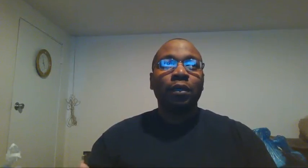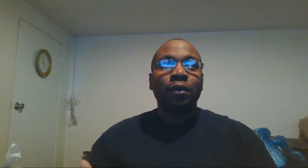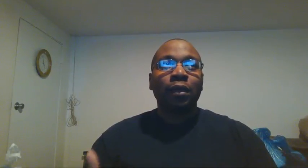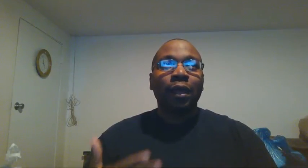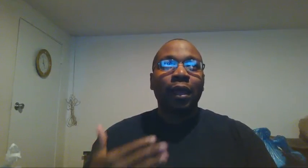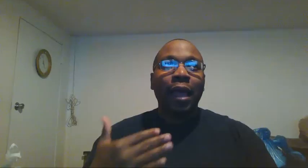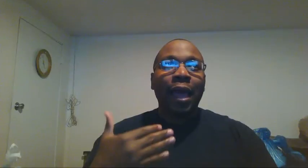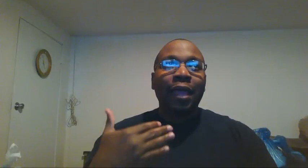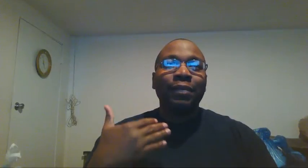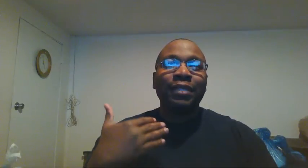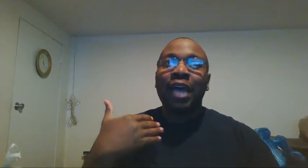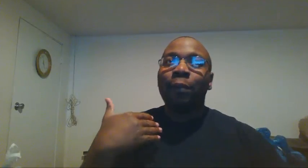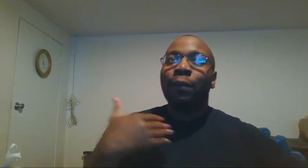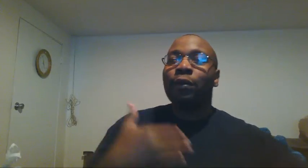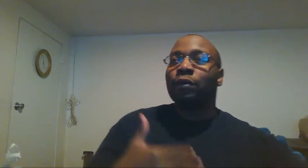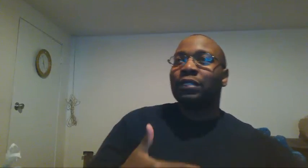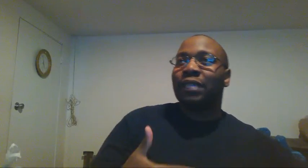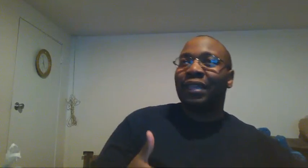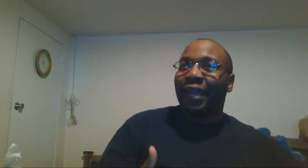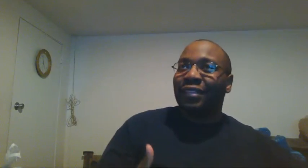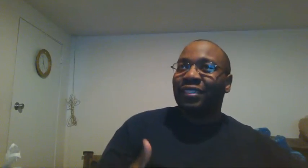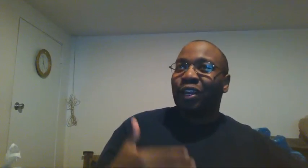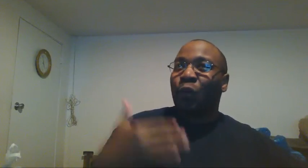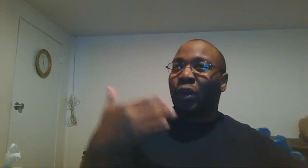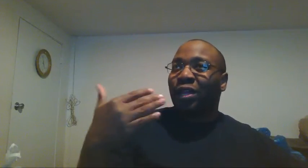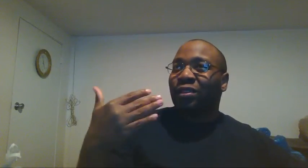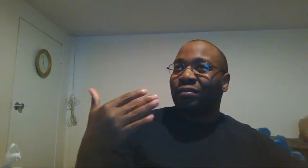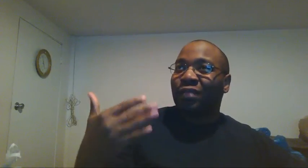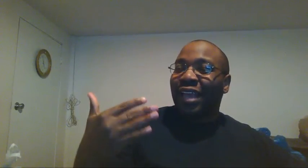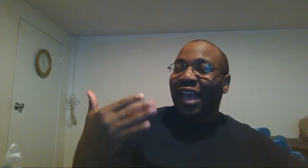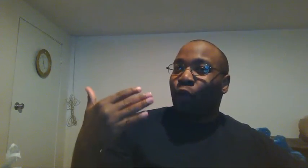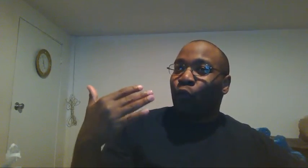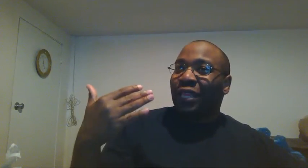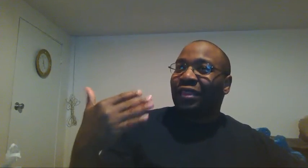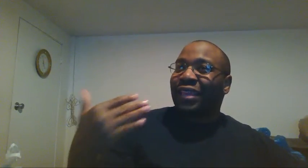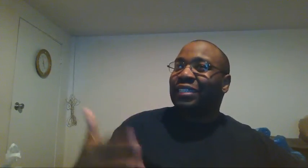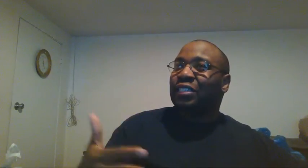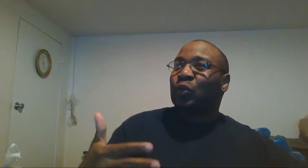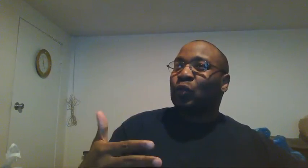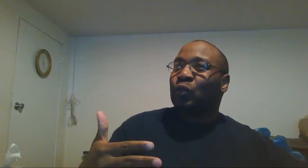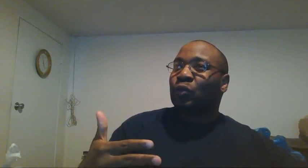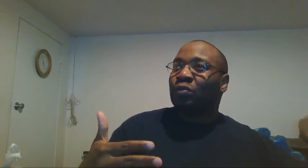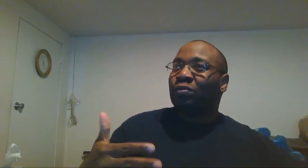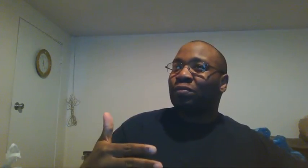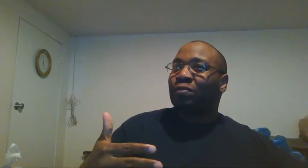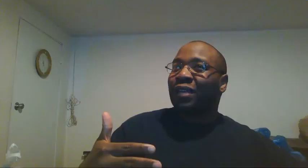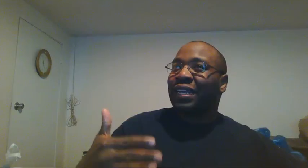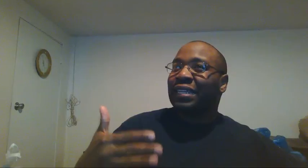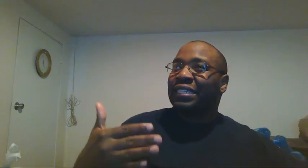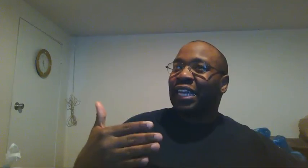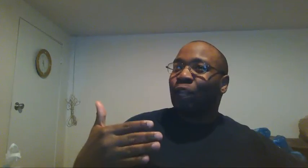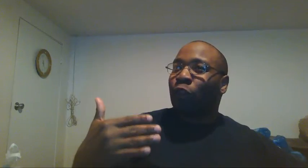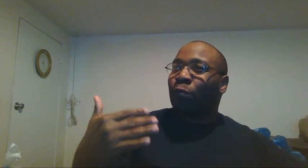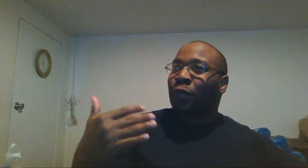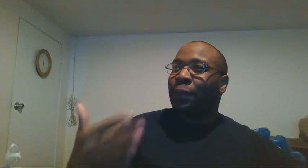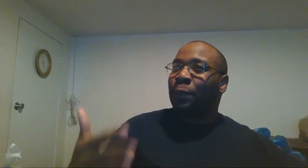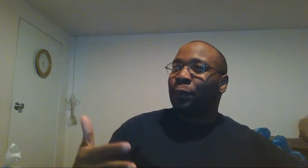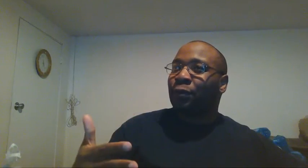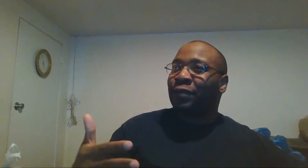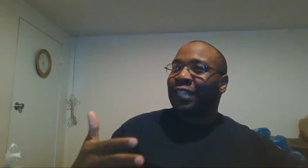i am the type of person that well i don't really like to i with people that's going